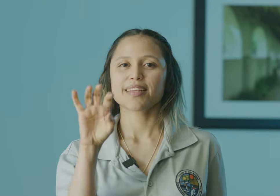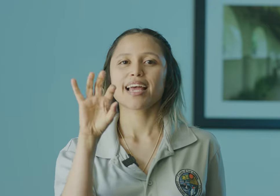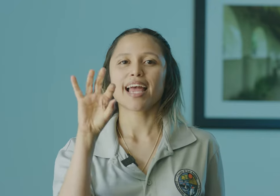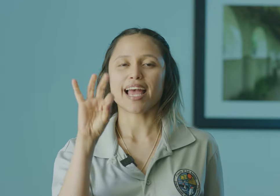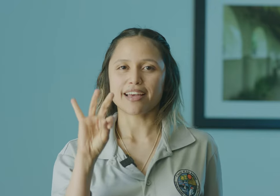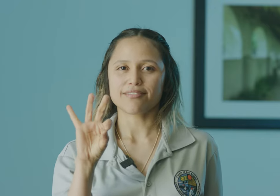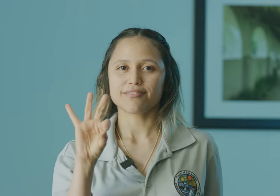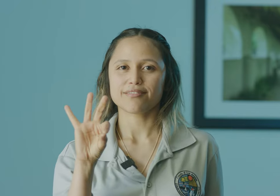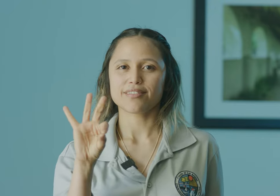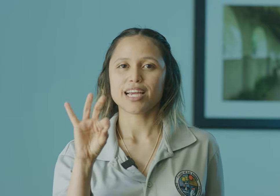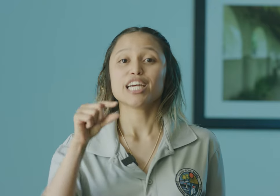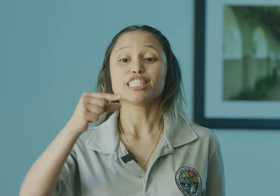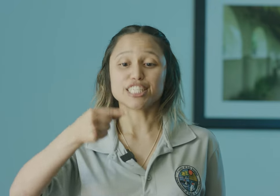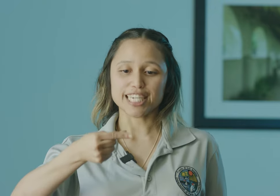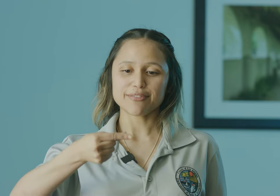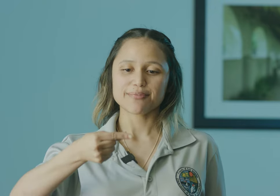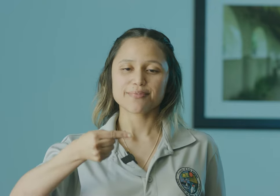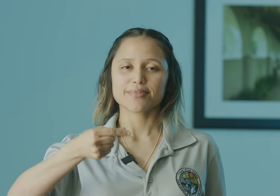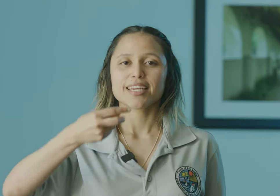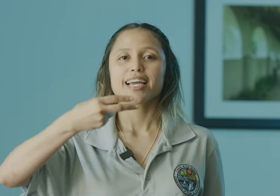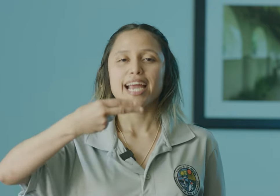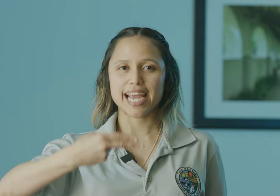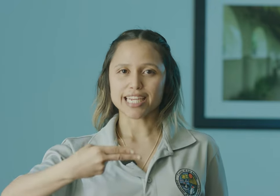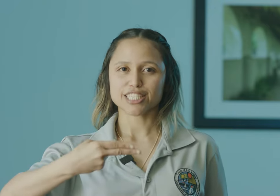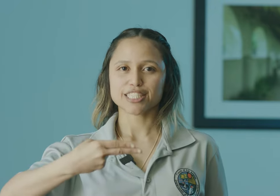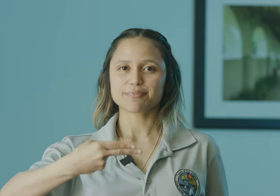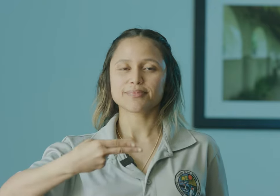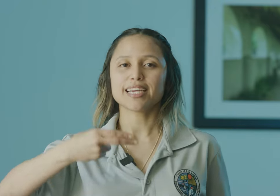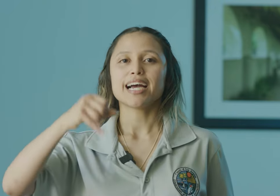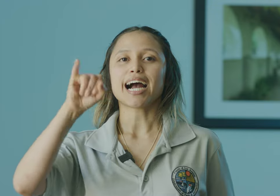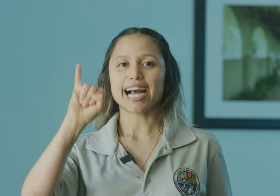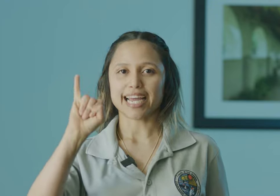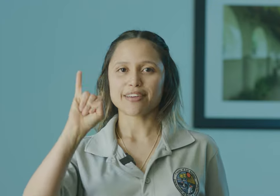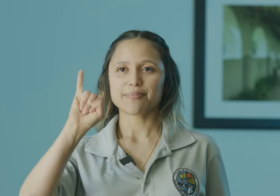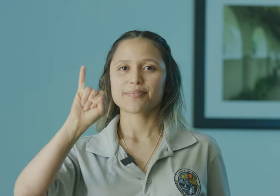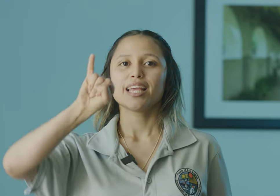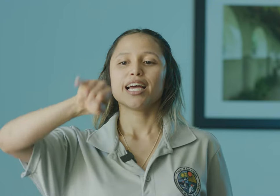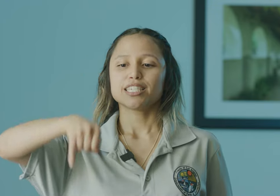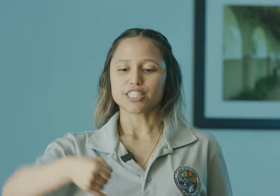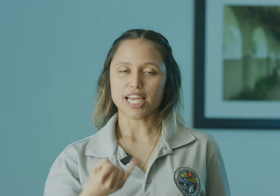F. G. H. I. J.